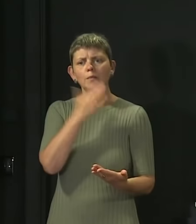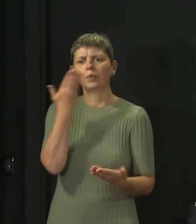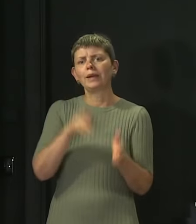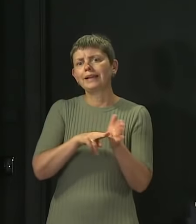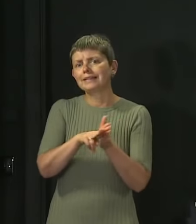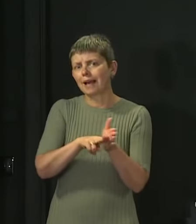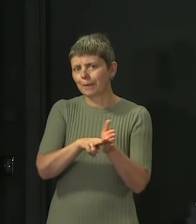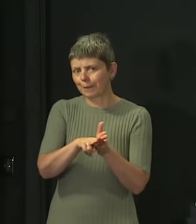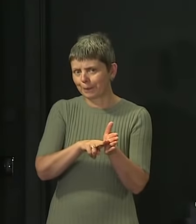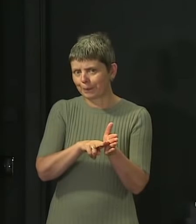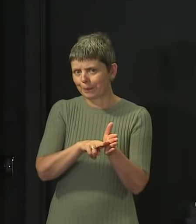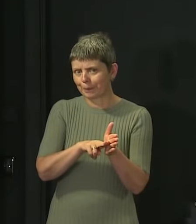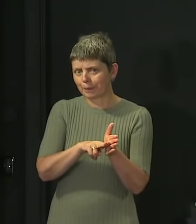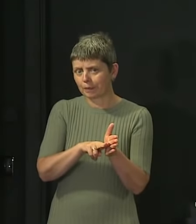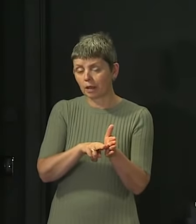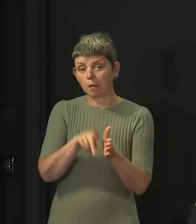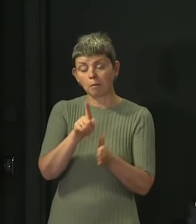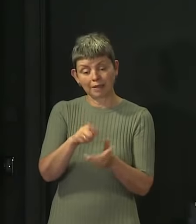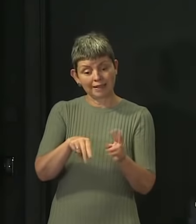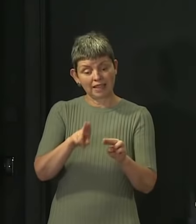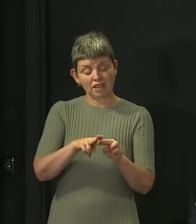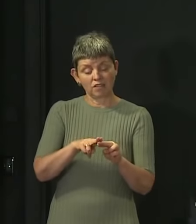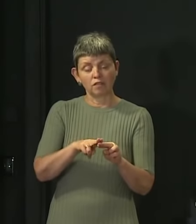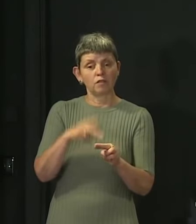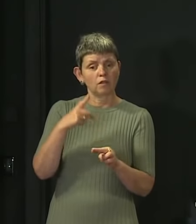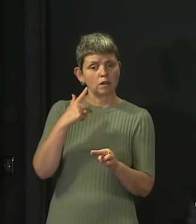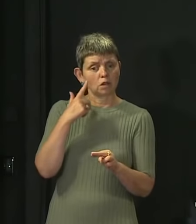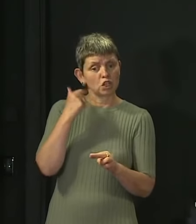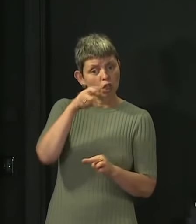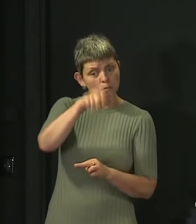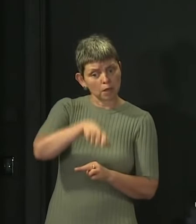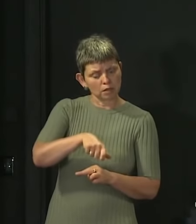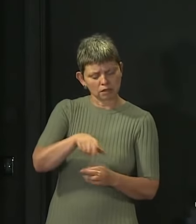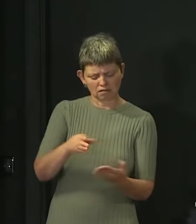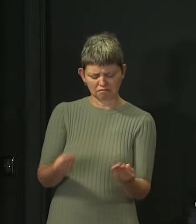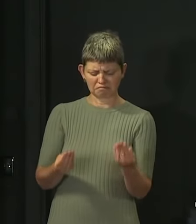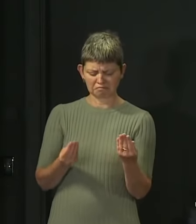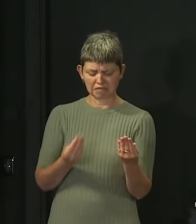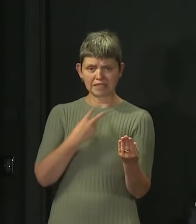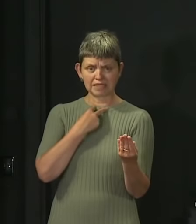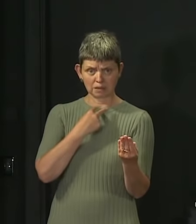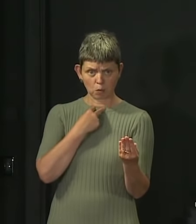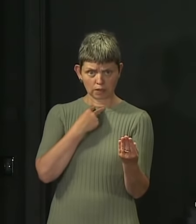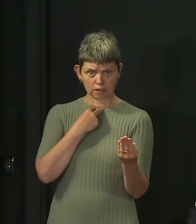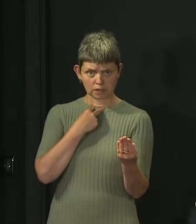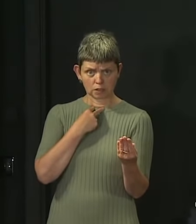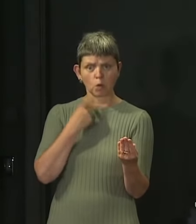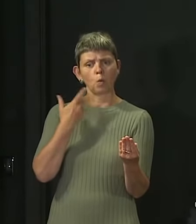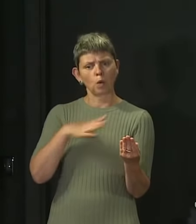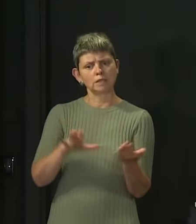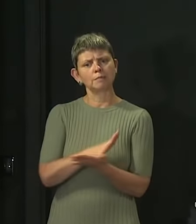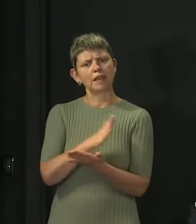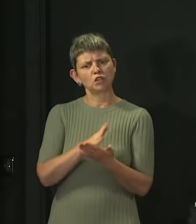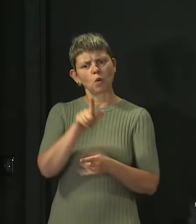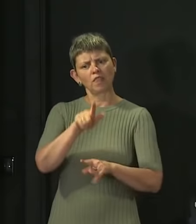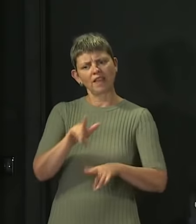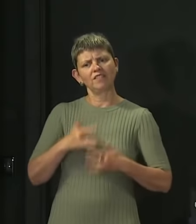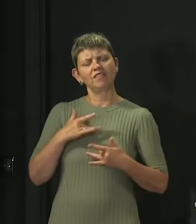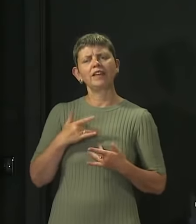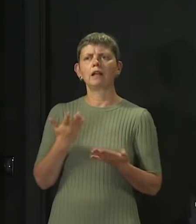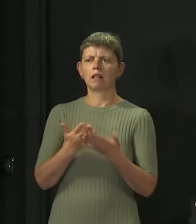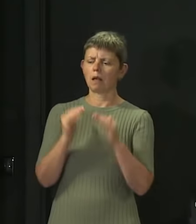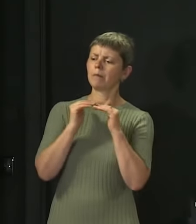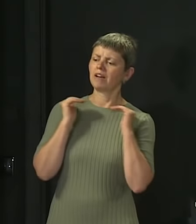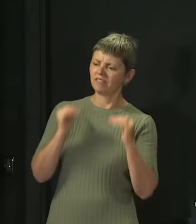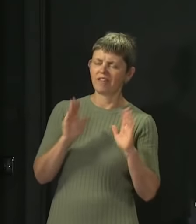feel, even if they're disappointed in their results, that they haven't been treated unfairly. And that's what we remain, and I know the SQA remains